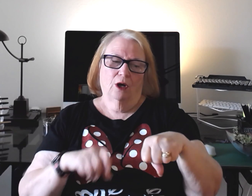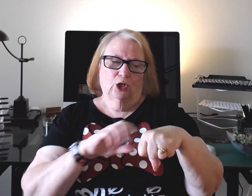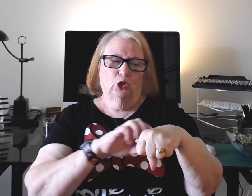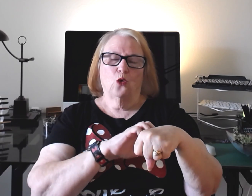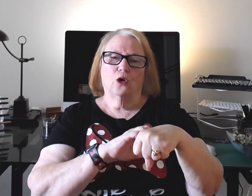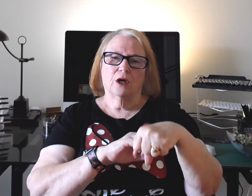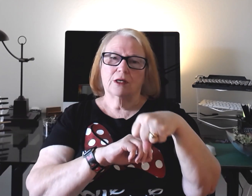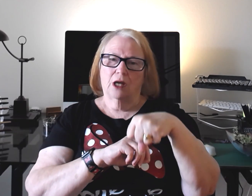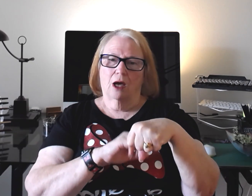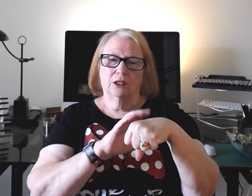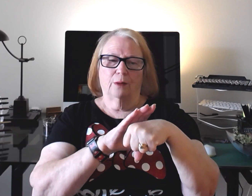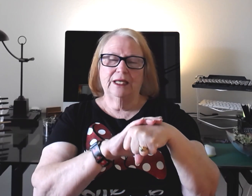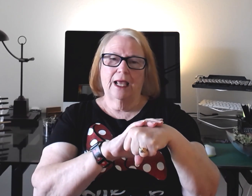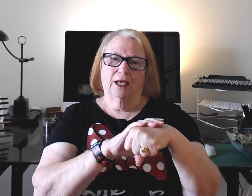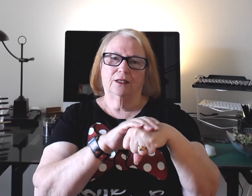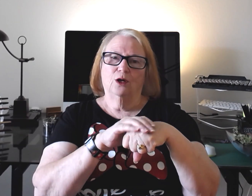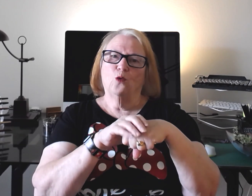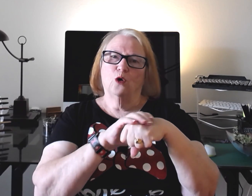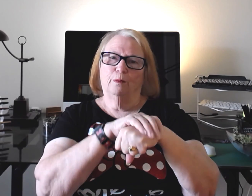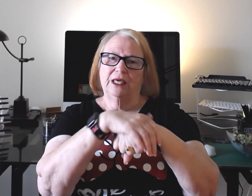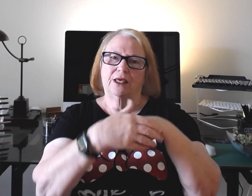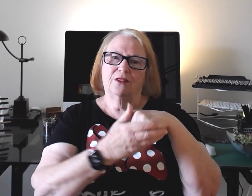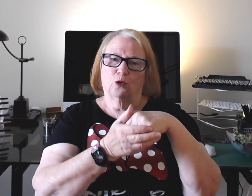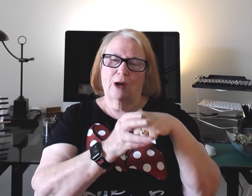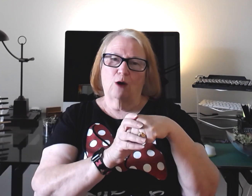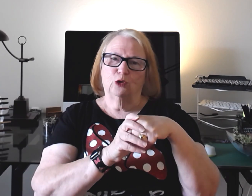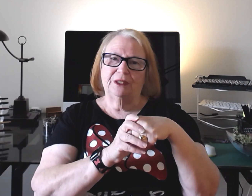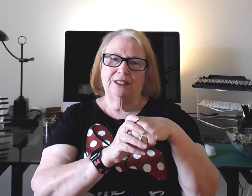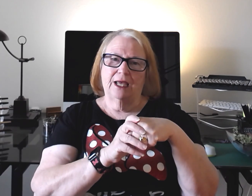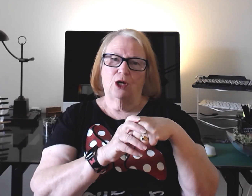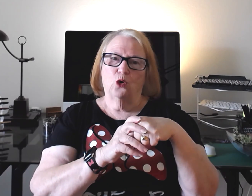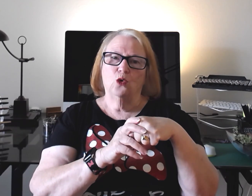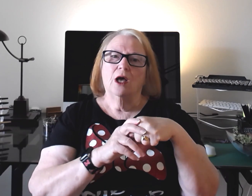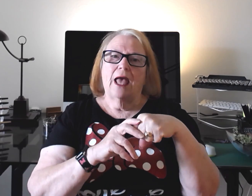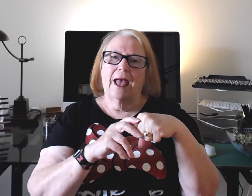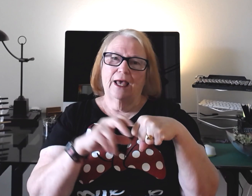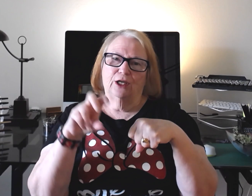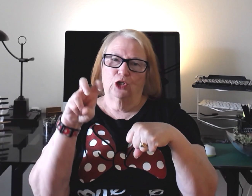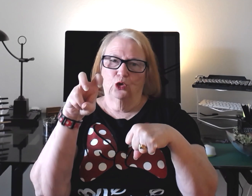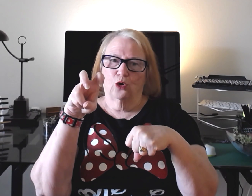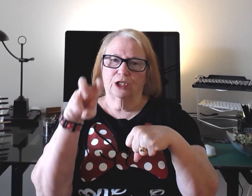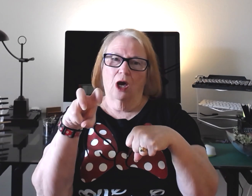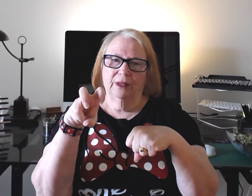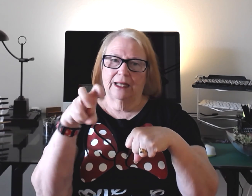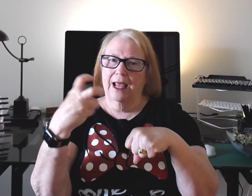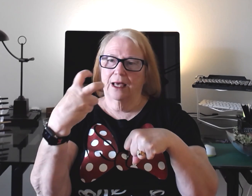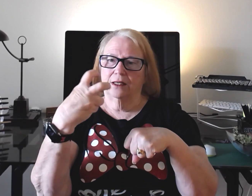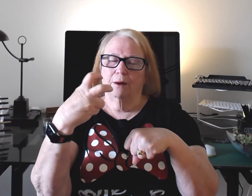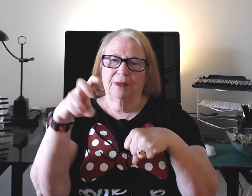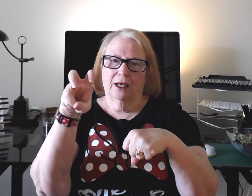Your non-dominant hand will be the round potato potato and your dominant hand becomes